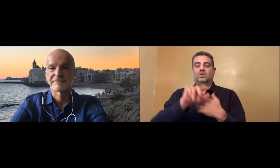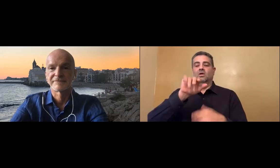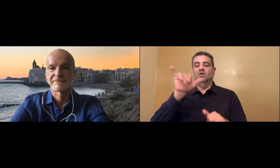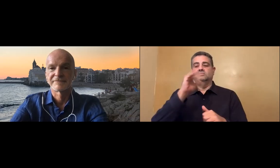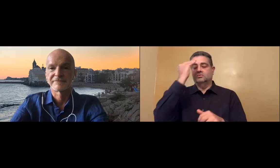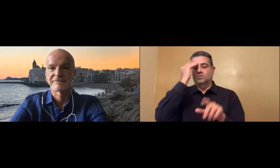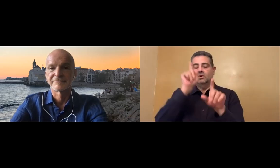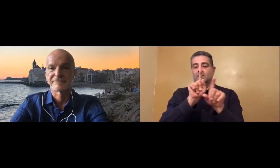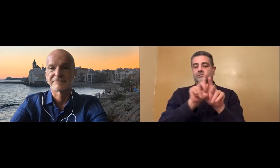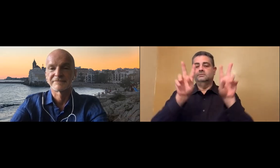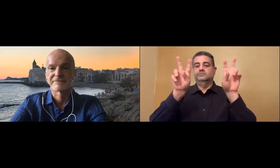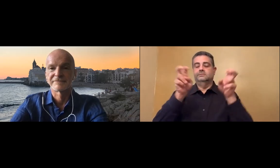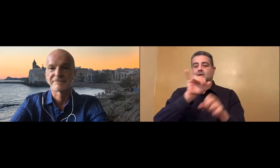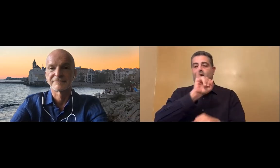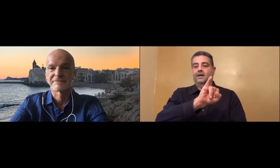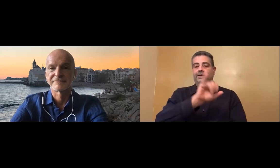Equipment Distribution Program.